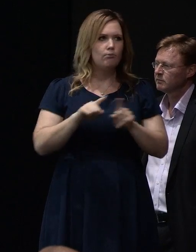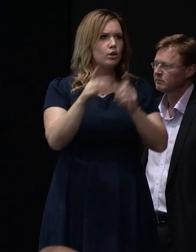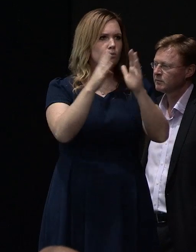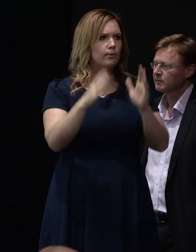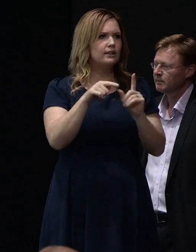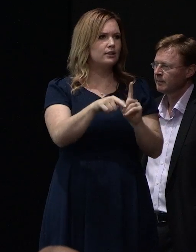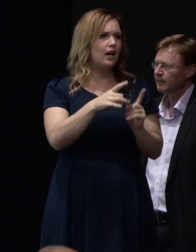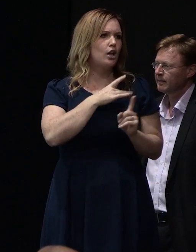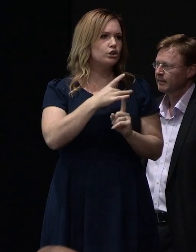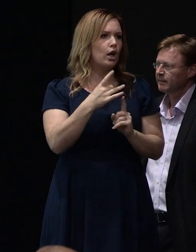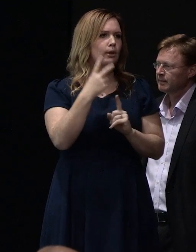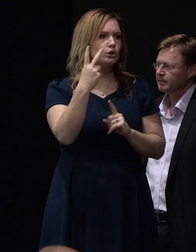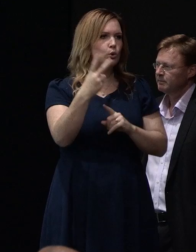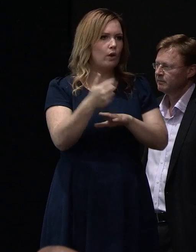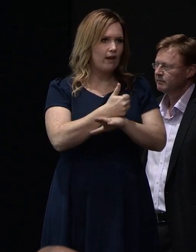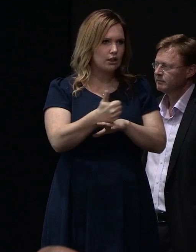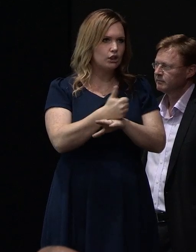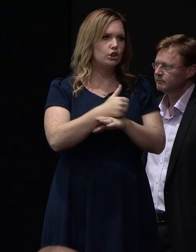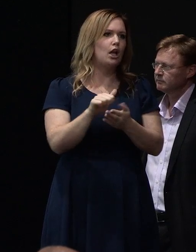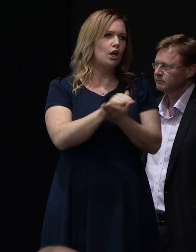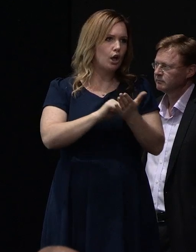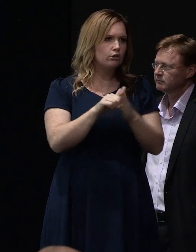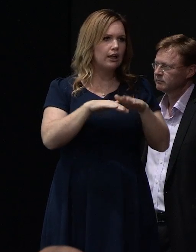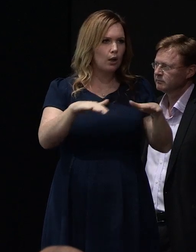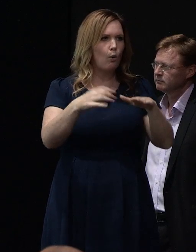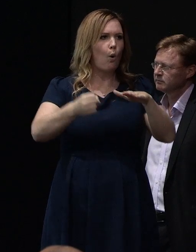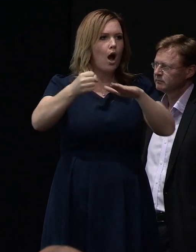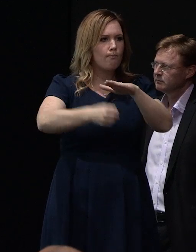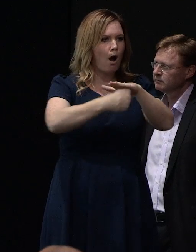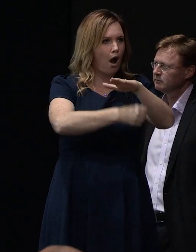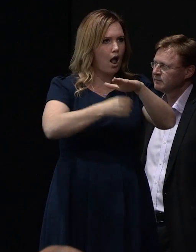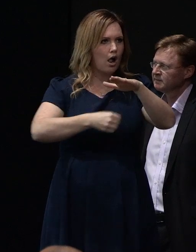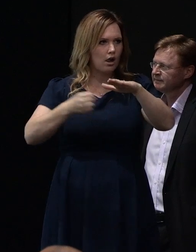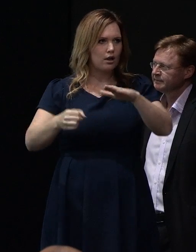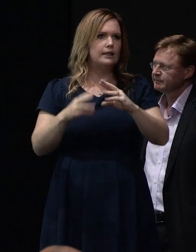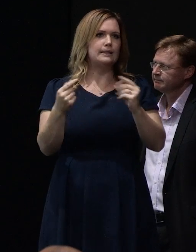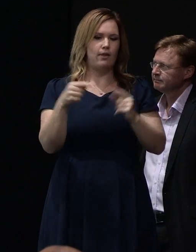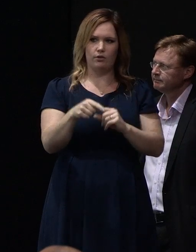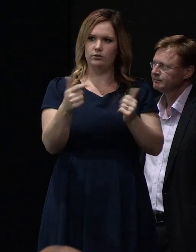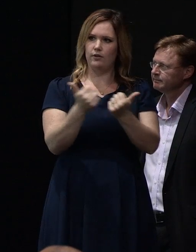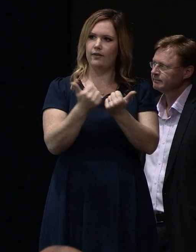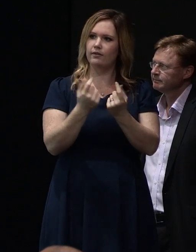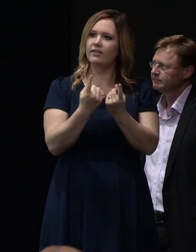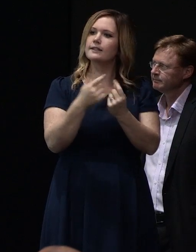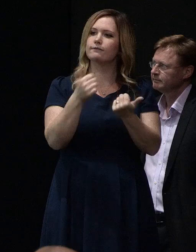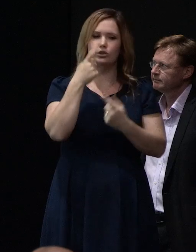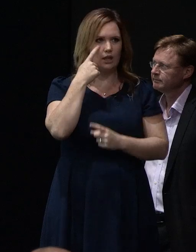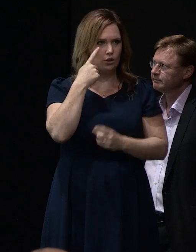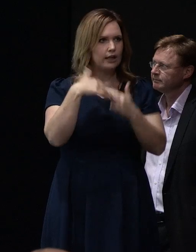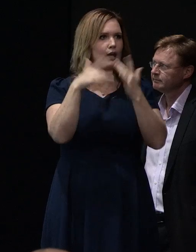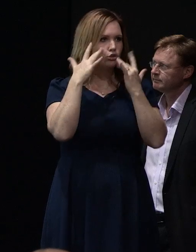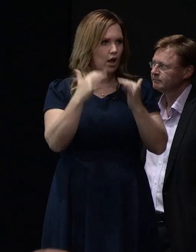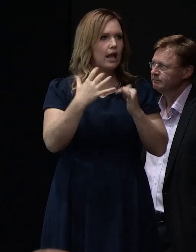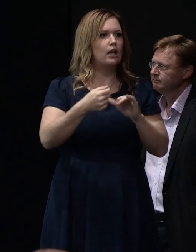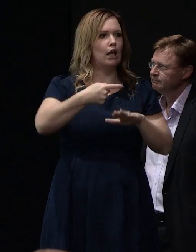foundations, concrete perimeter edge beam piled foundations. The perimeter beams that we looked at in our trial had a number of